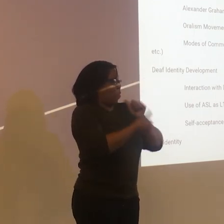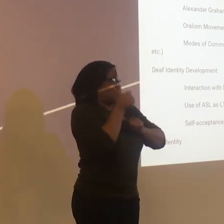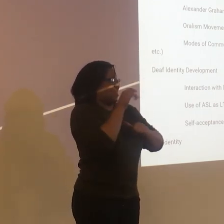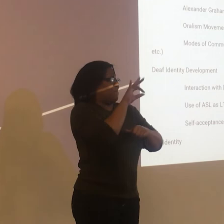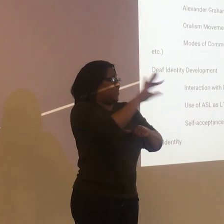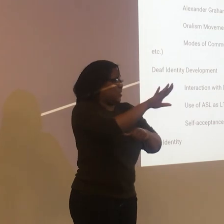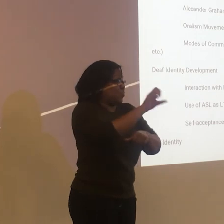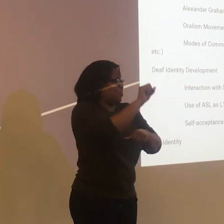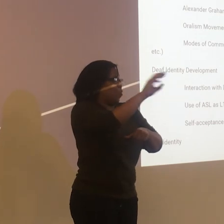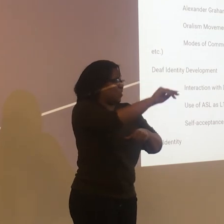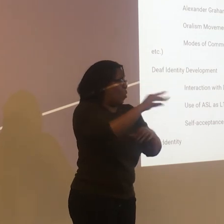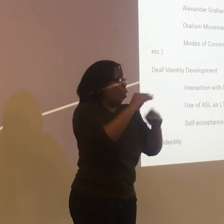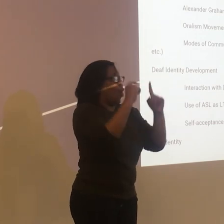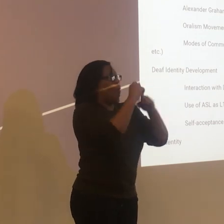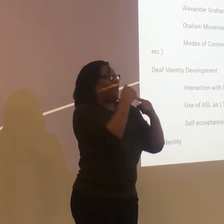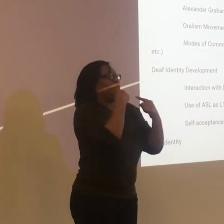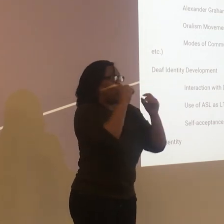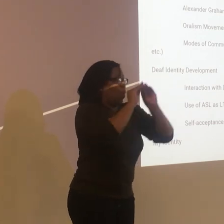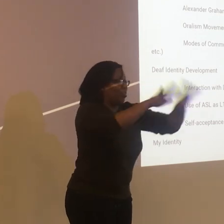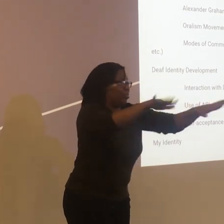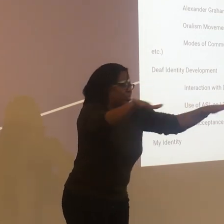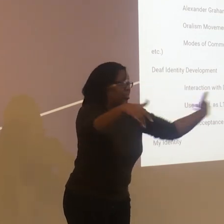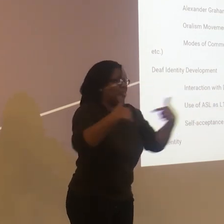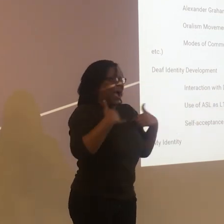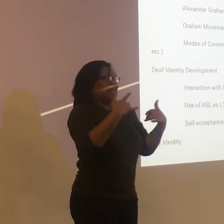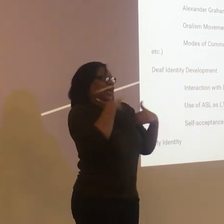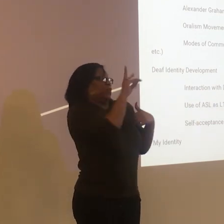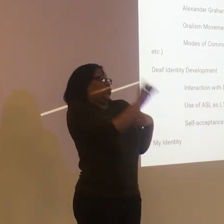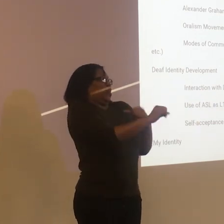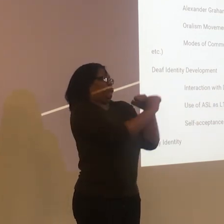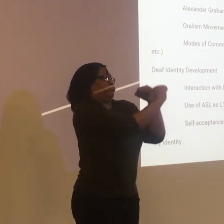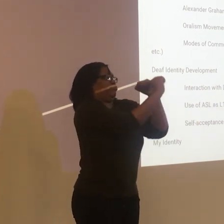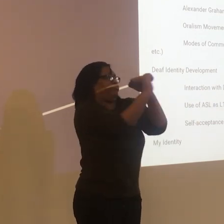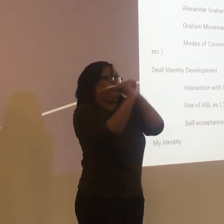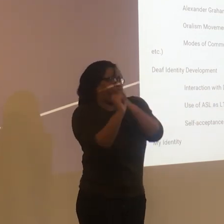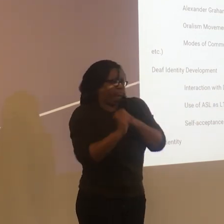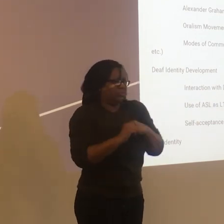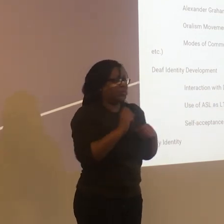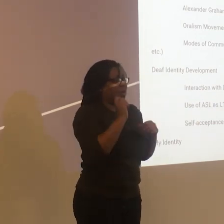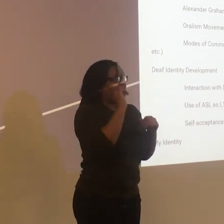information. Most of the time, Facebook or some form of social media spreads quite a bit faster.